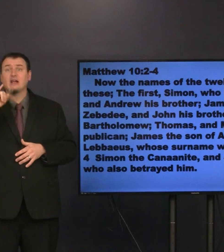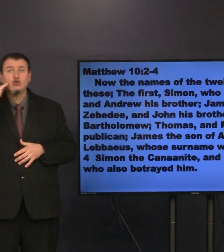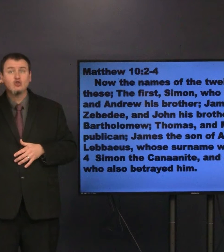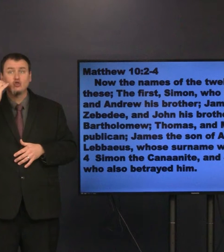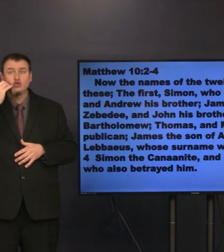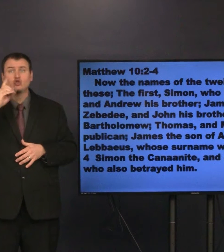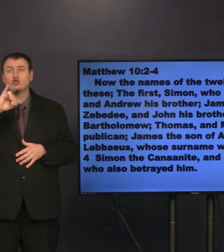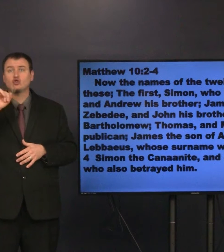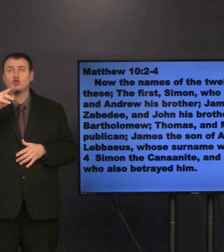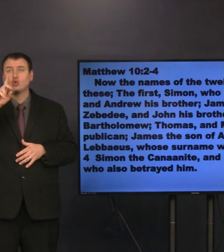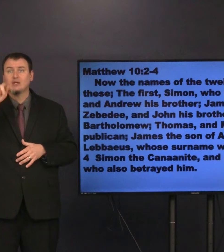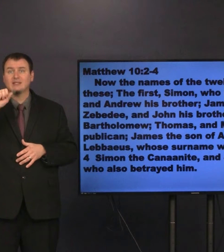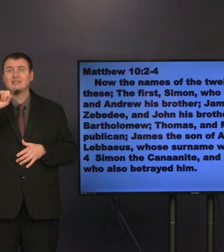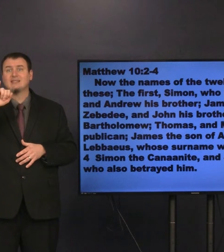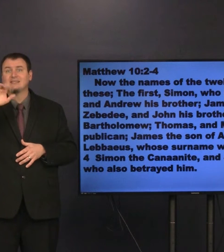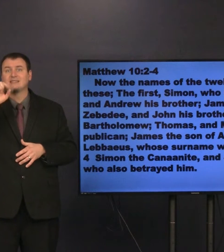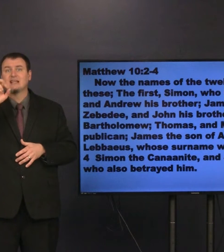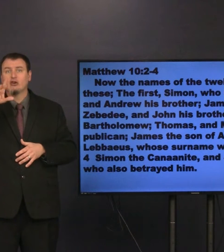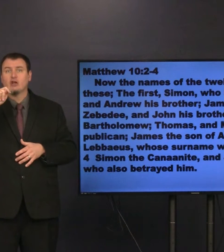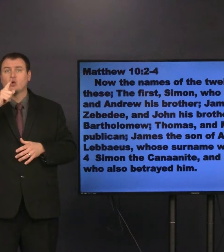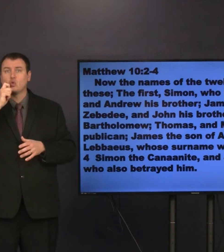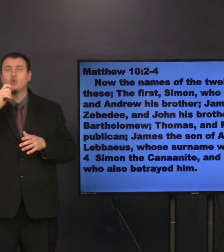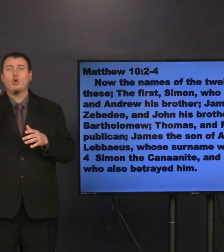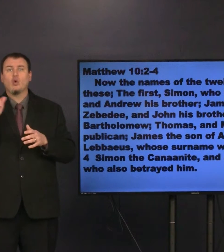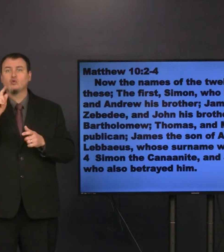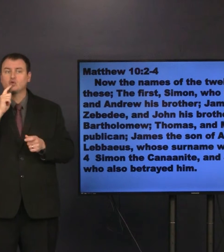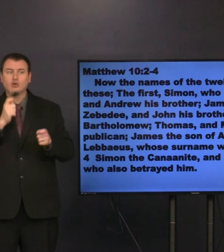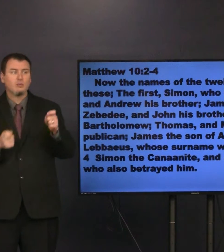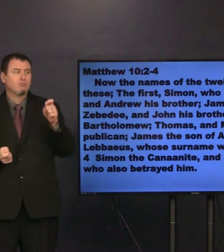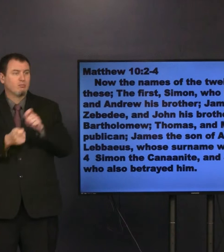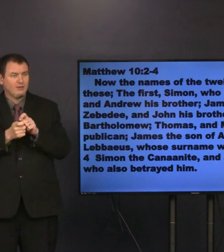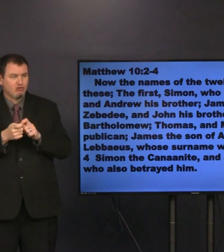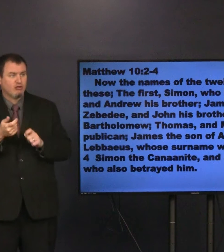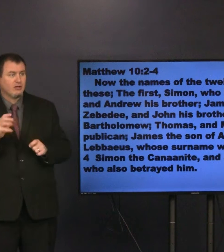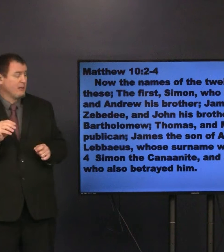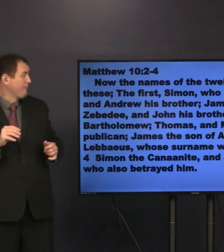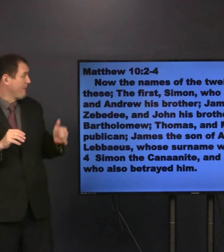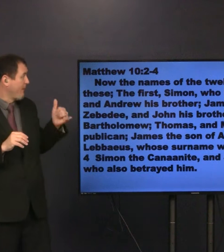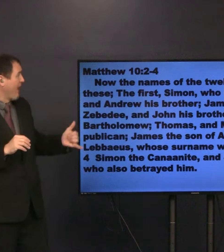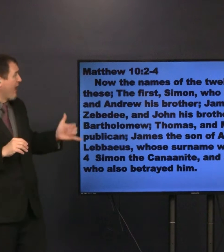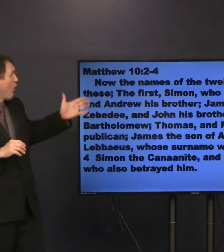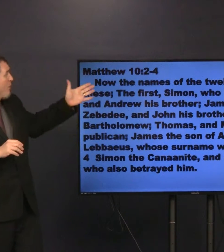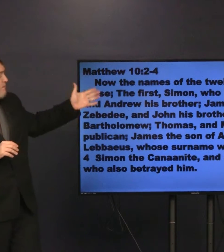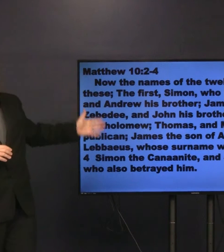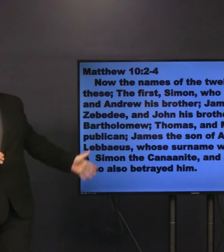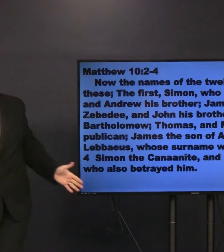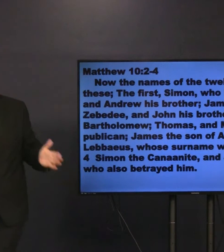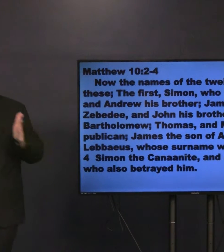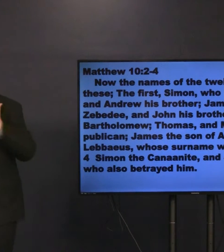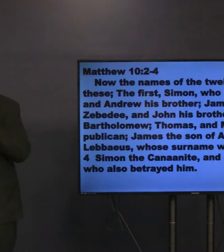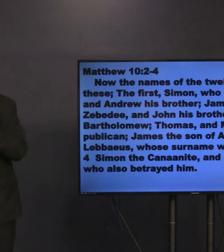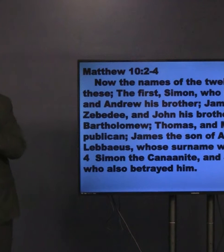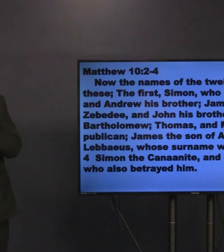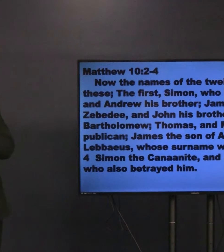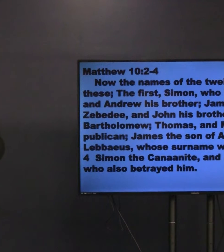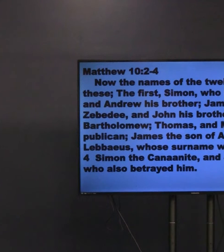and Judas Iscariot, who also betrayed him. Now, this